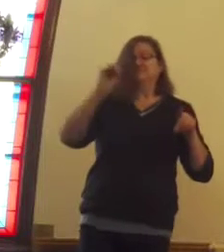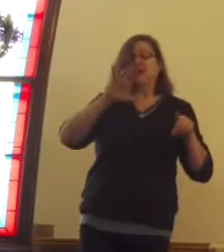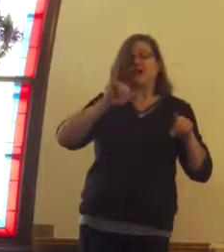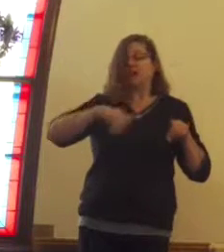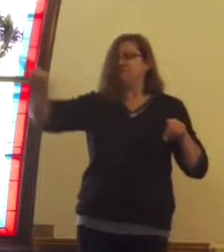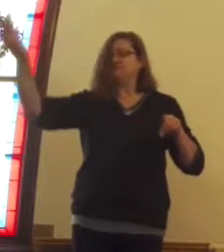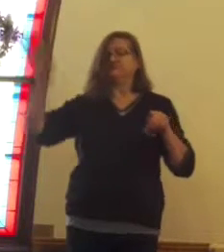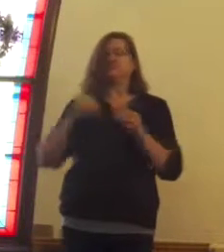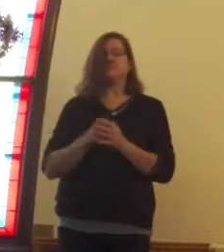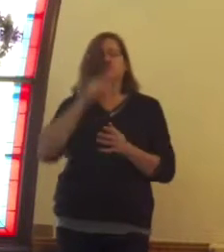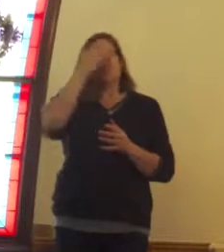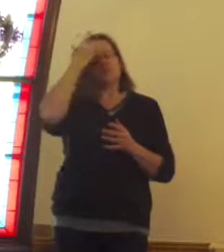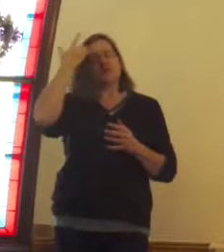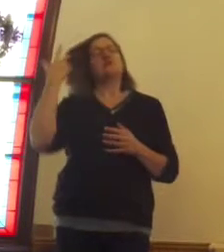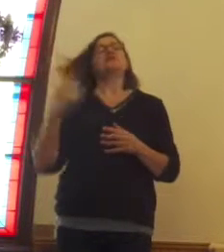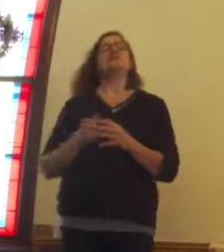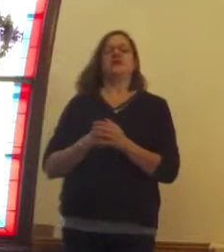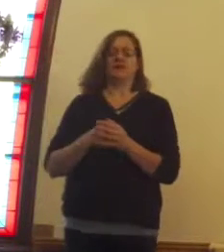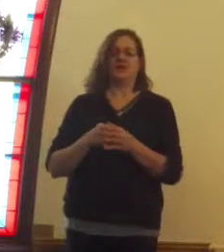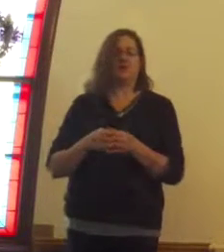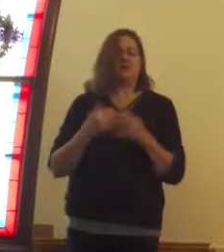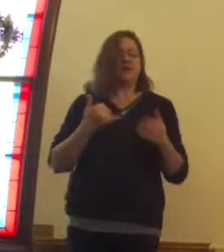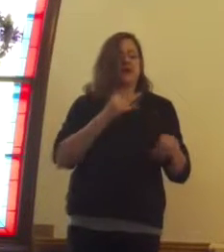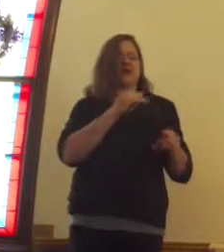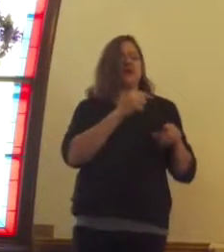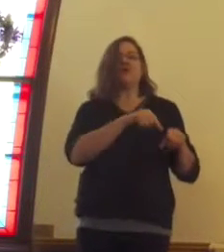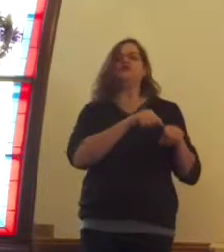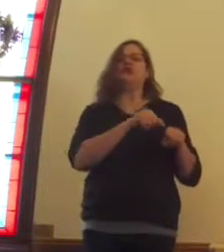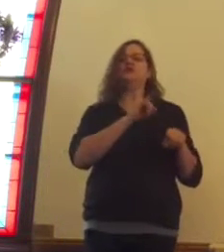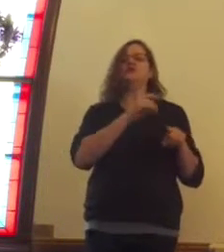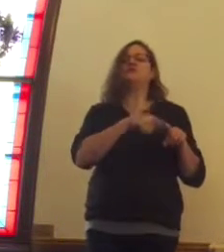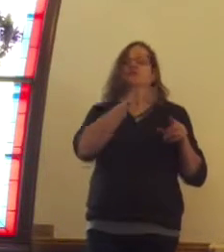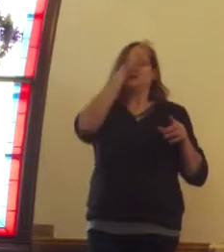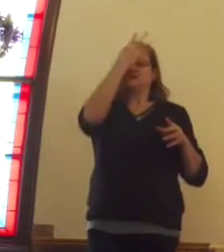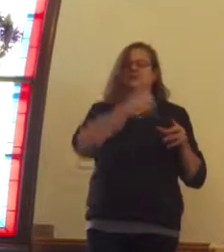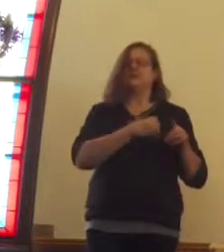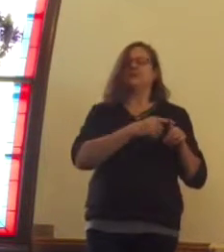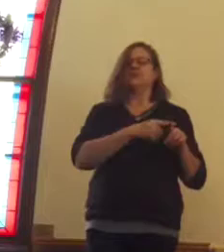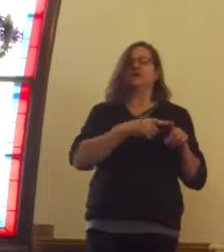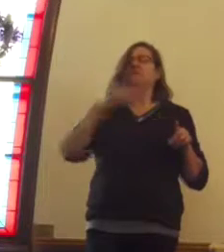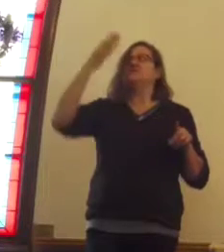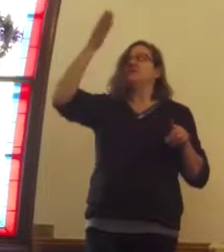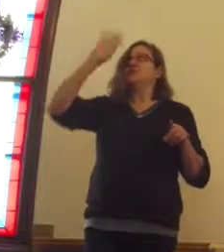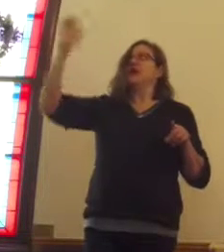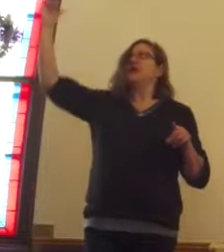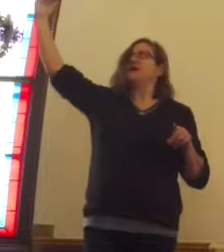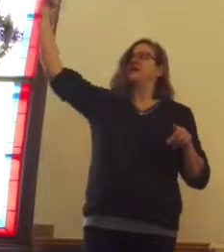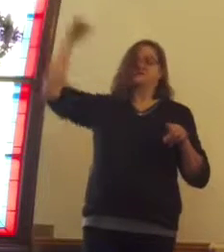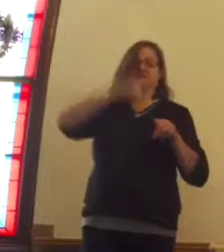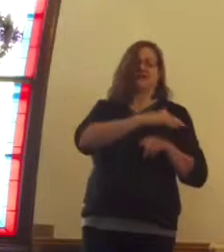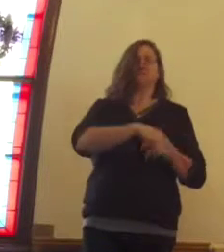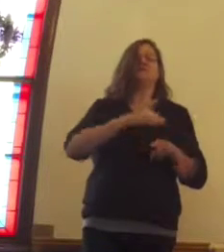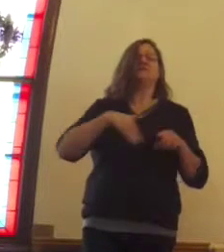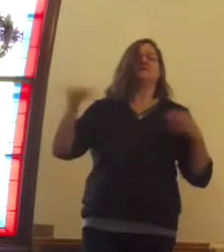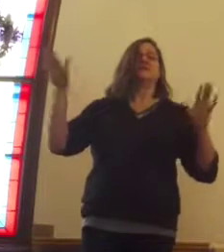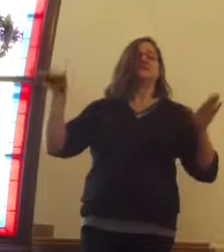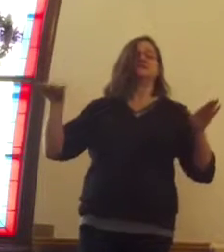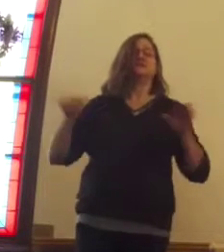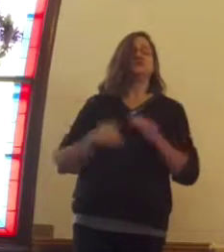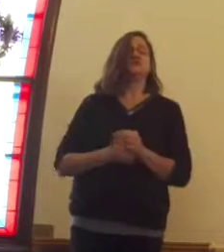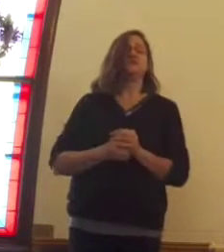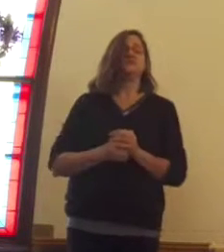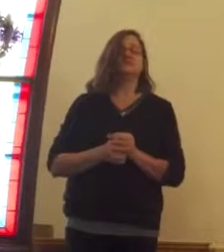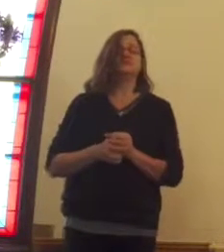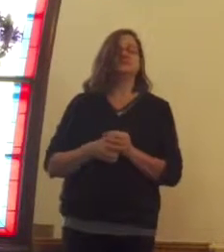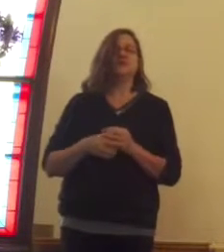In turn, while Joseph is sleeping, God sends an angel to him, and this